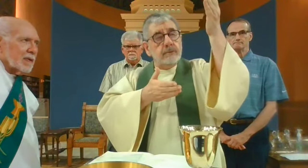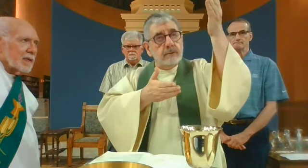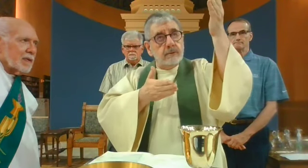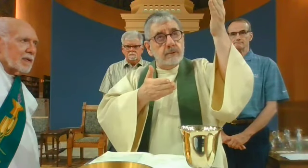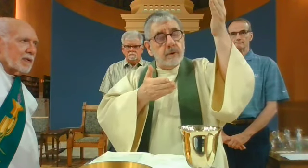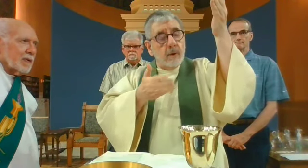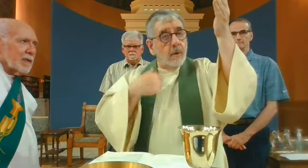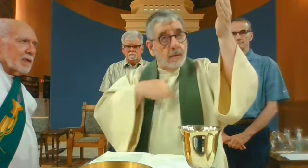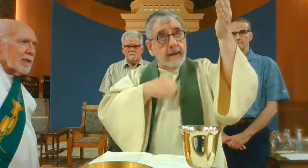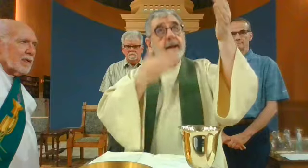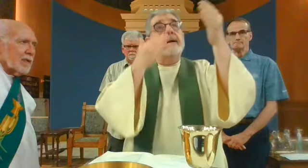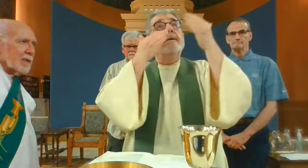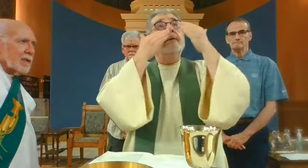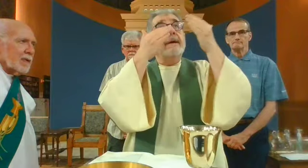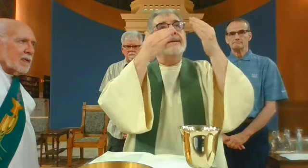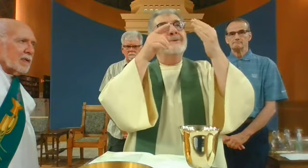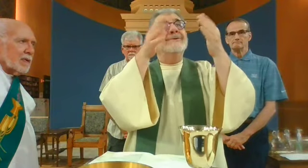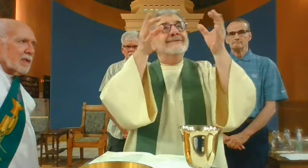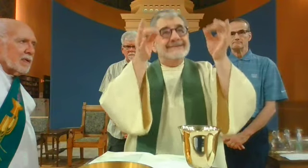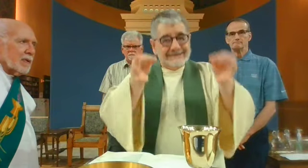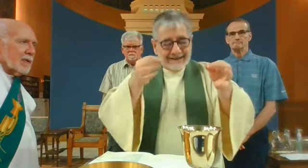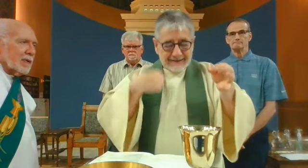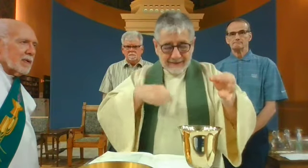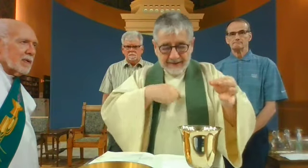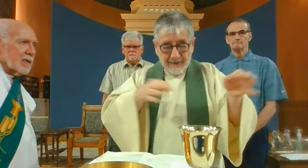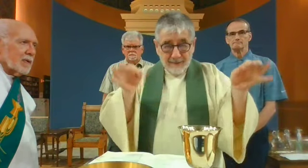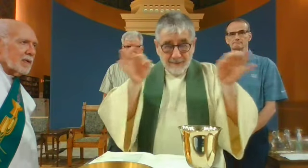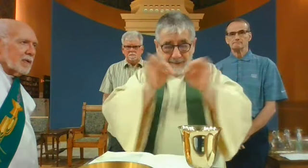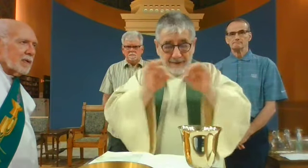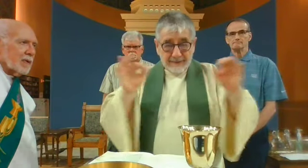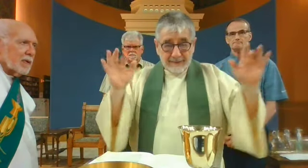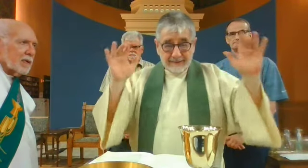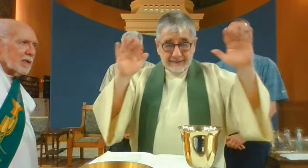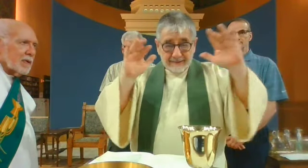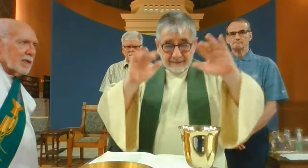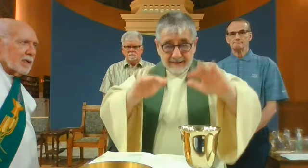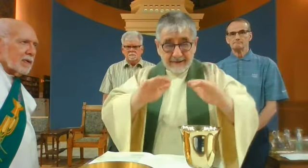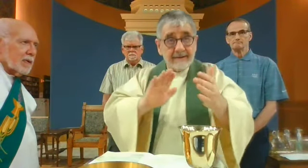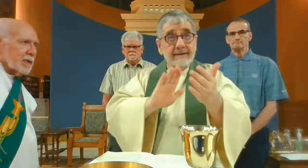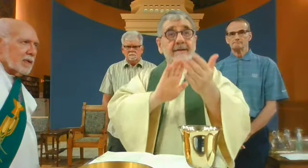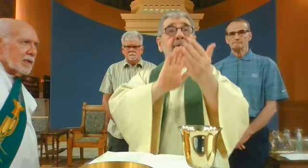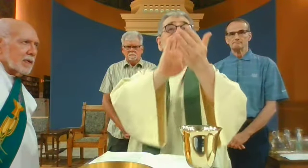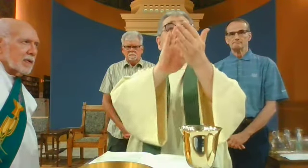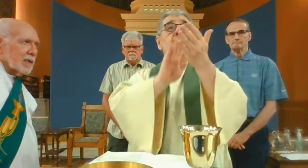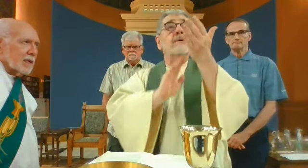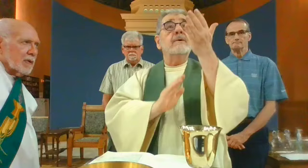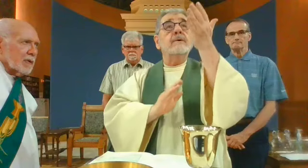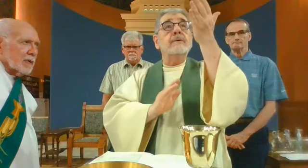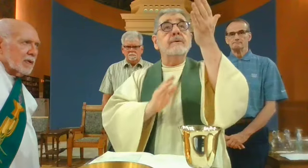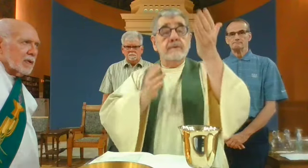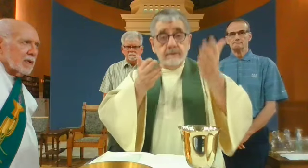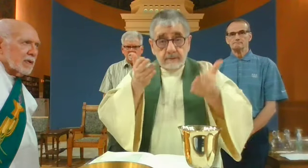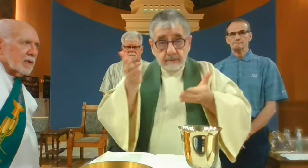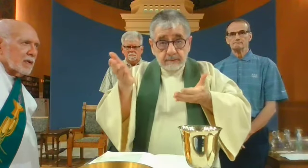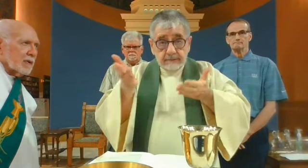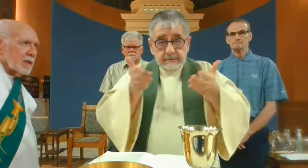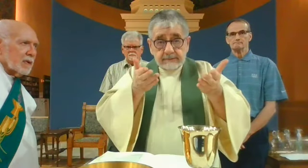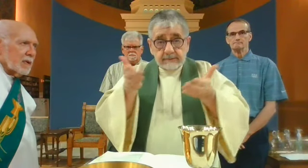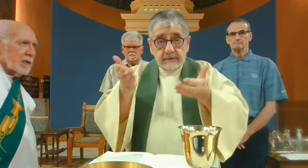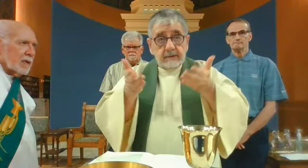giving thanks that you have held us worthy to be in your presence and minister to